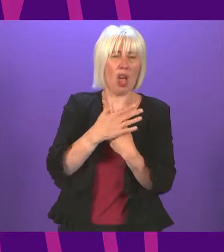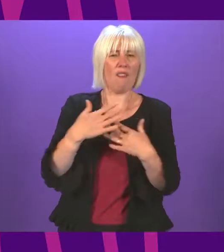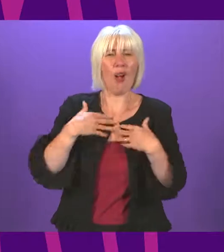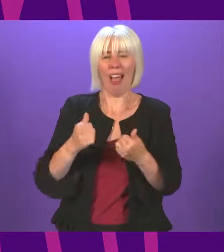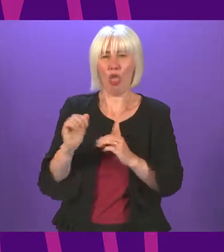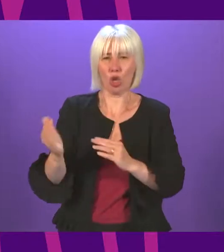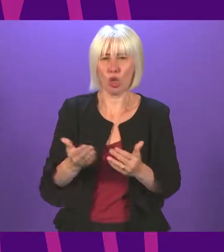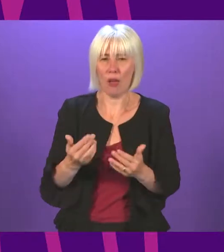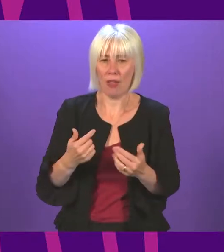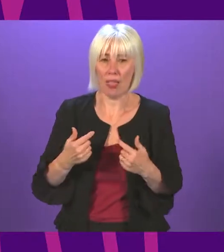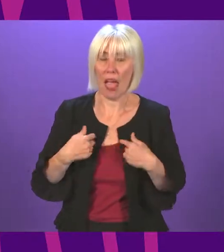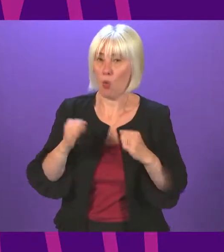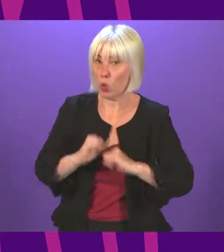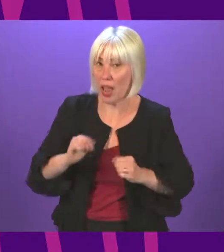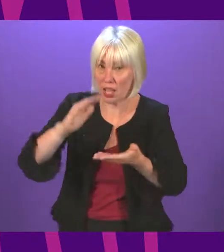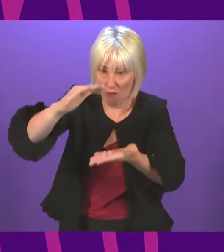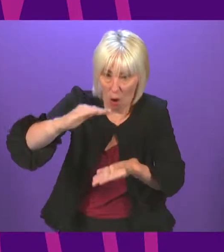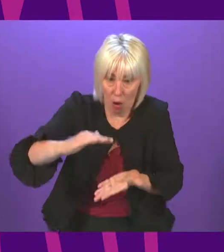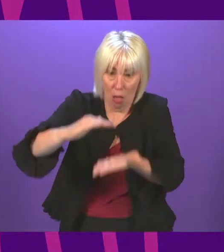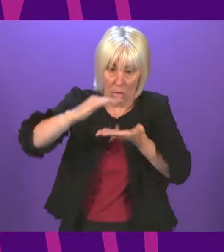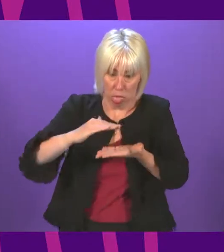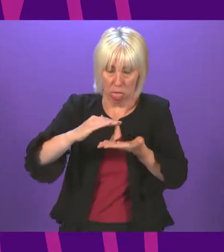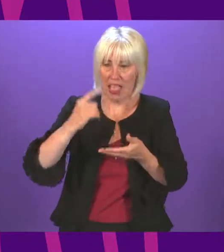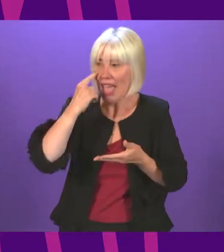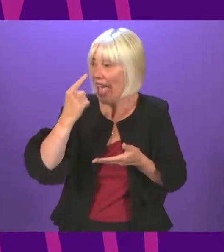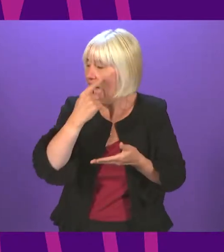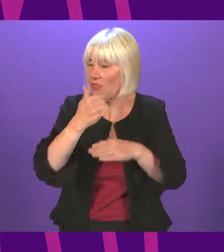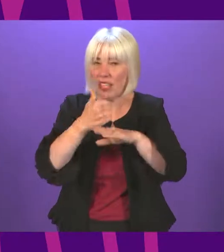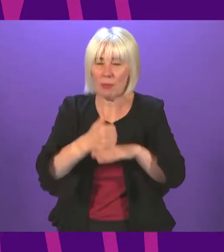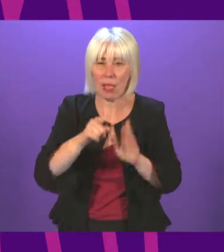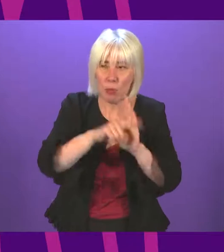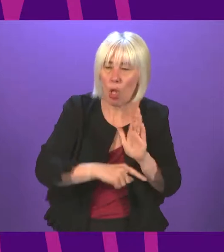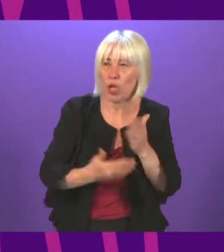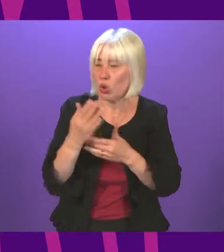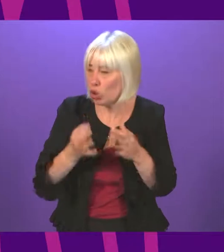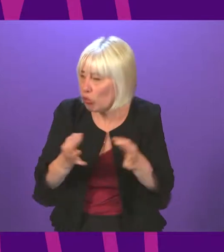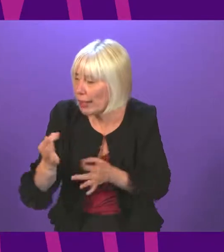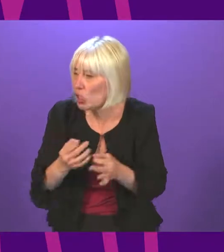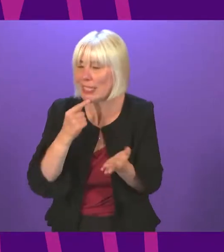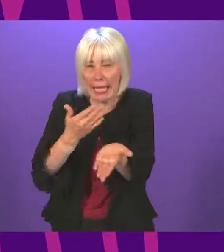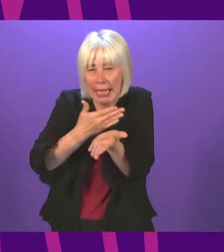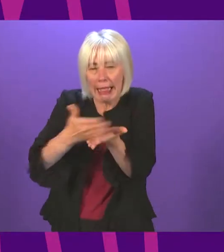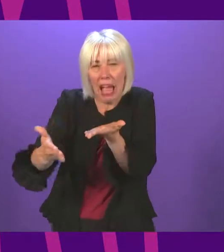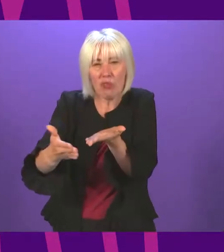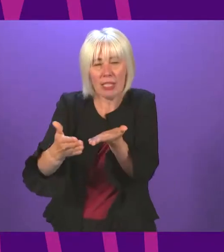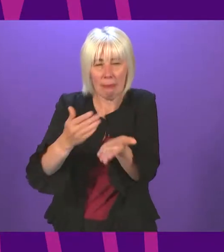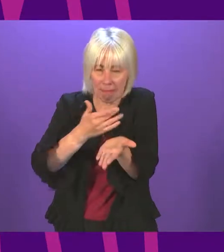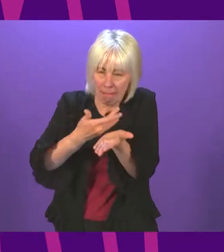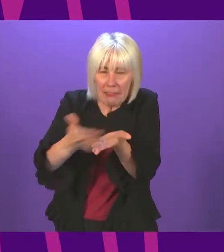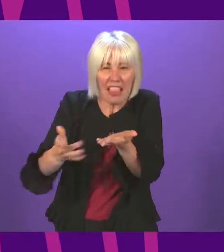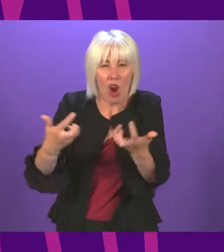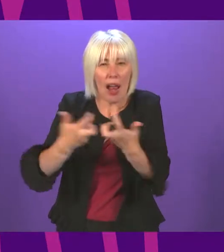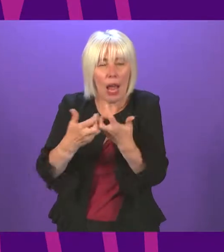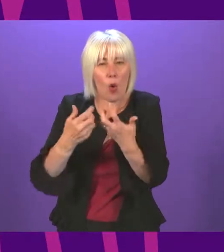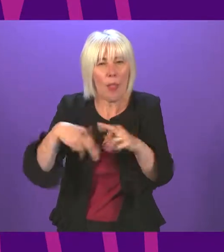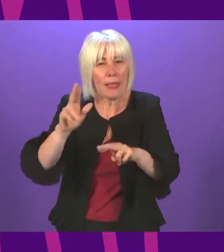a weighty tone full of evidence-based policies, new strategies, clarity for under pressure staff on when